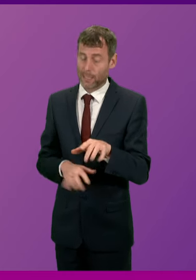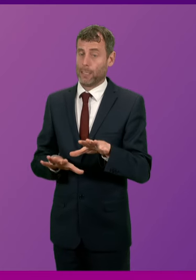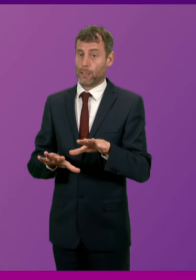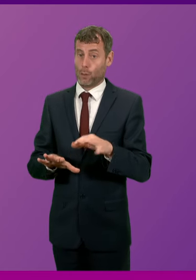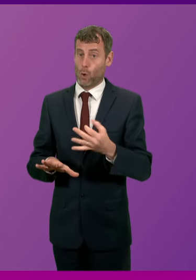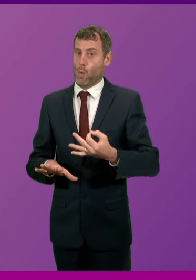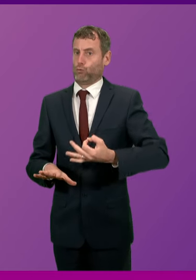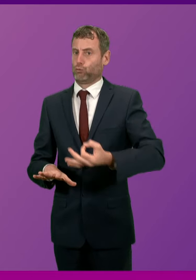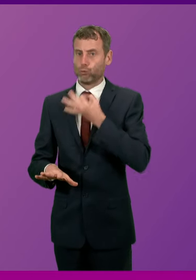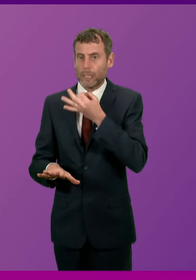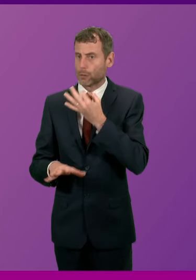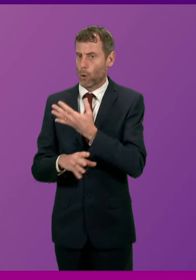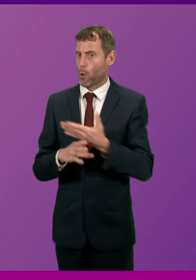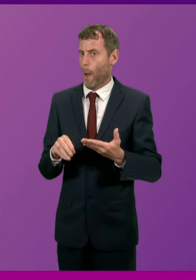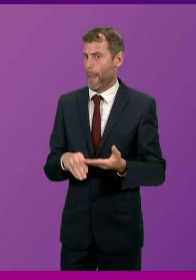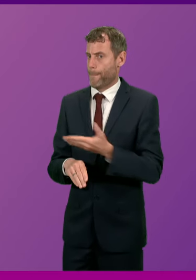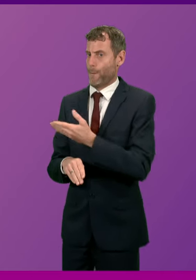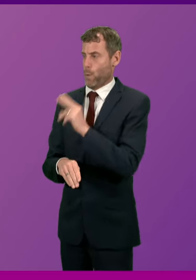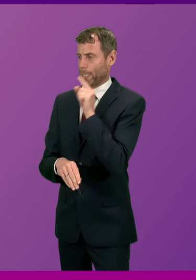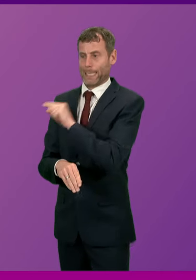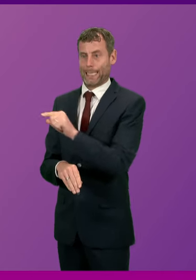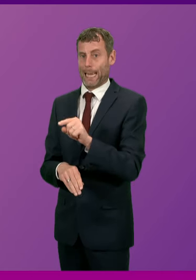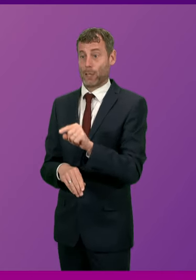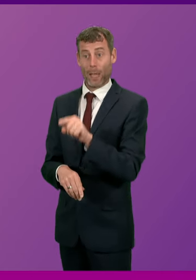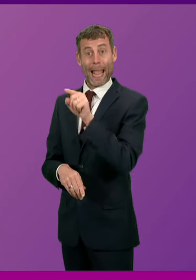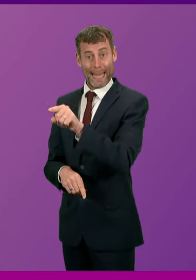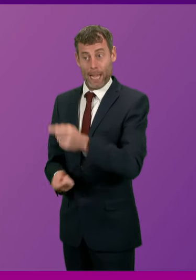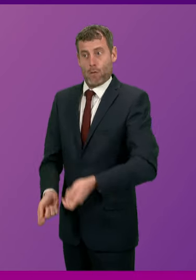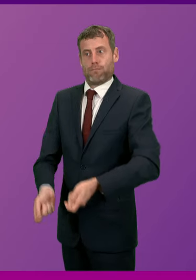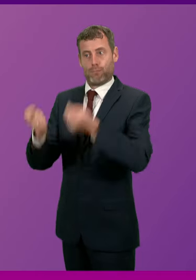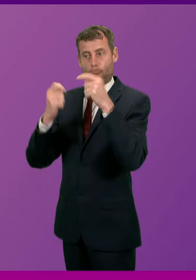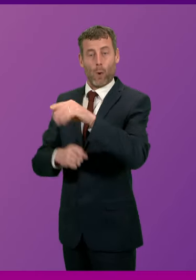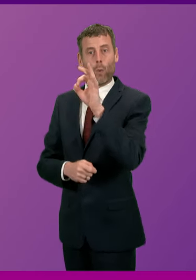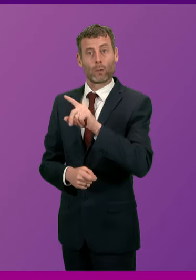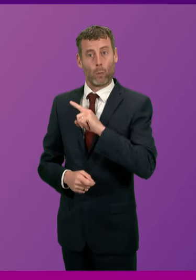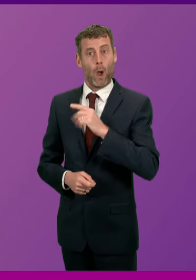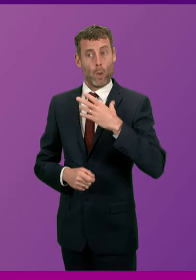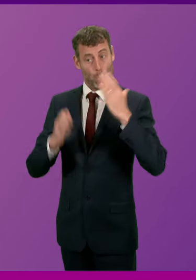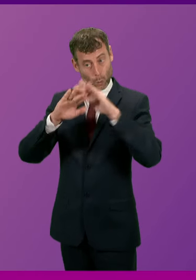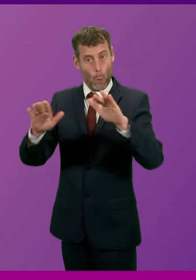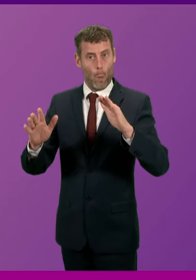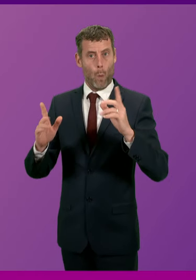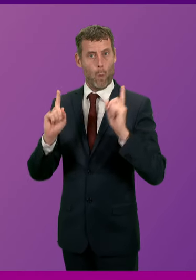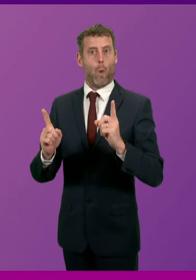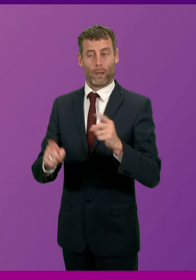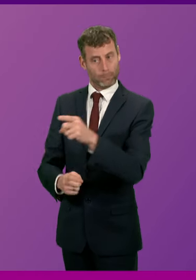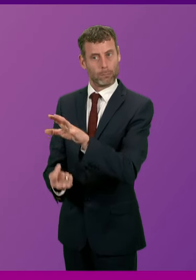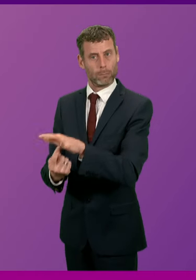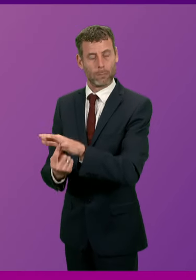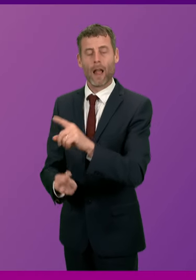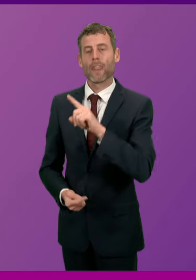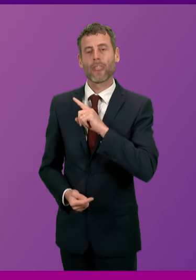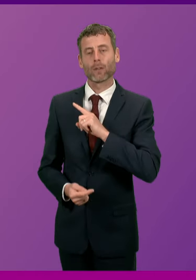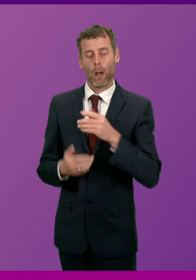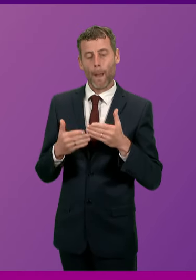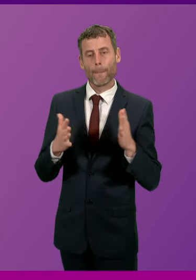Mr Finlay is absolutely correct to sound the warnings that he is sounding. And that is why Public Health Scotland and in association with Radar